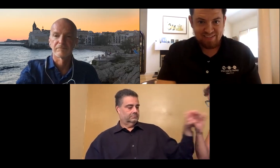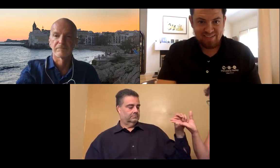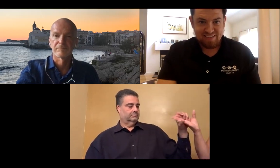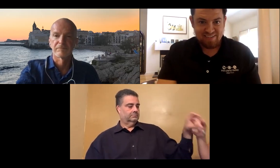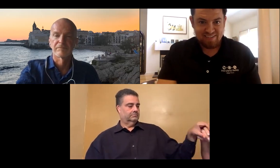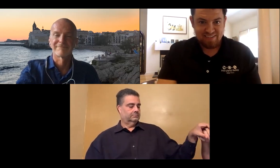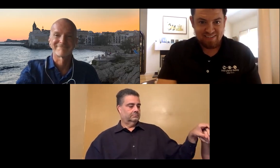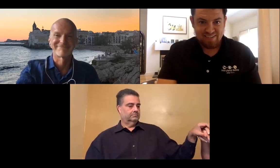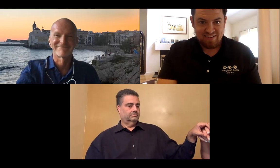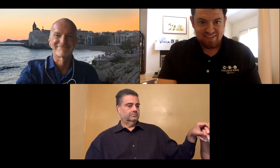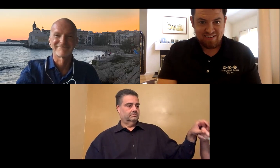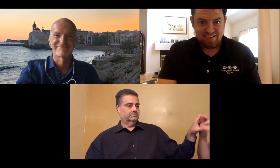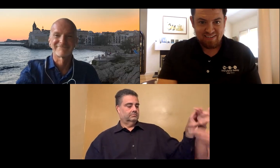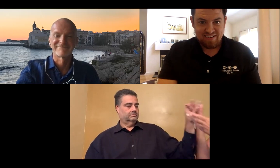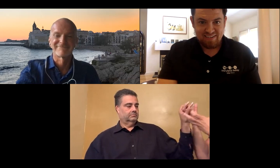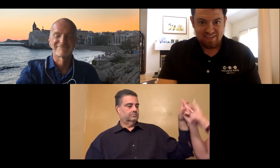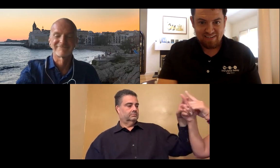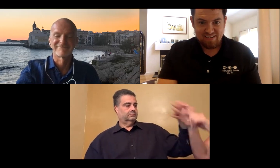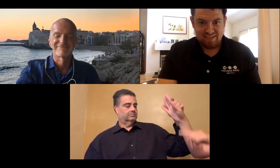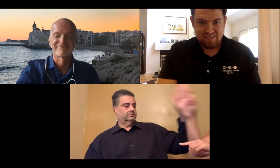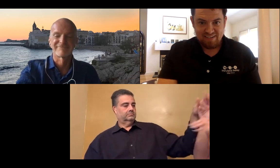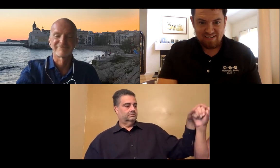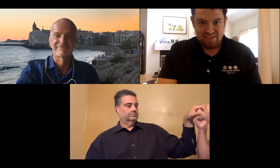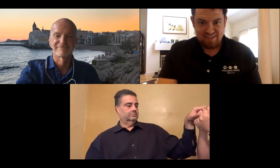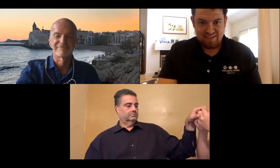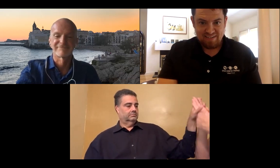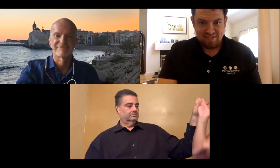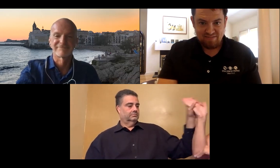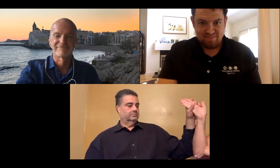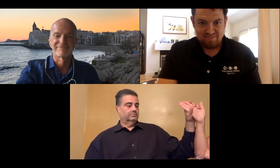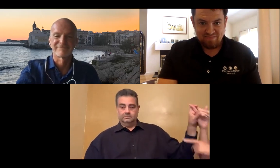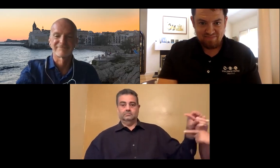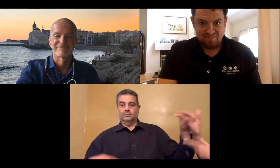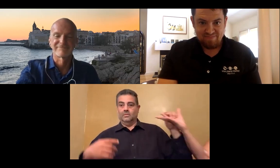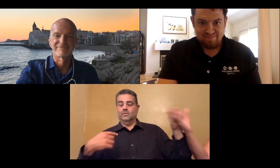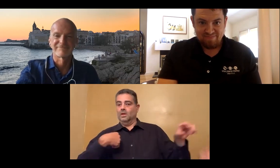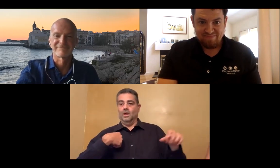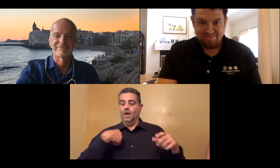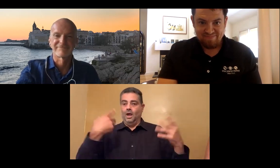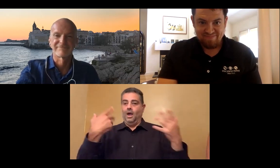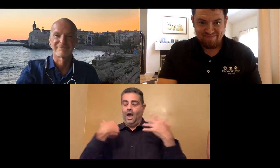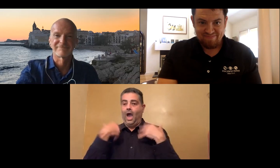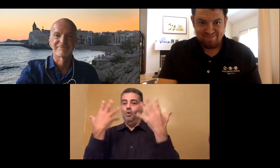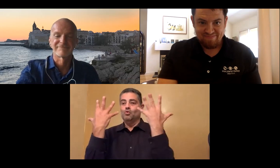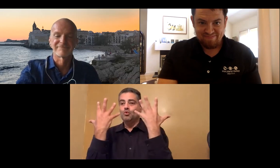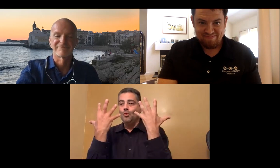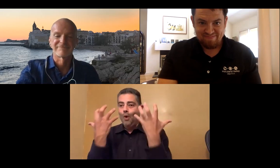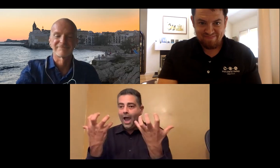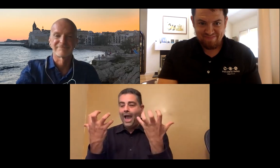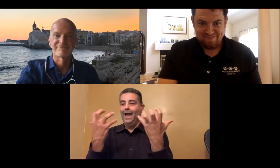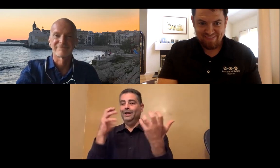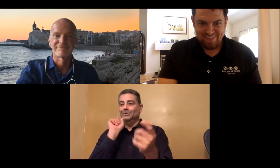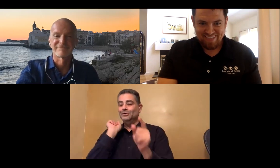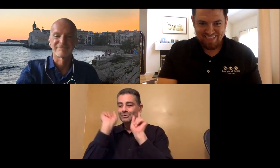motivated to provide additional trainings or presentations to agency and offices. Correct, Brian? Brian